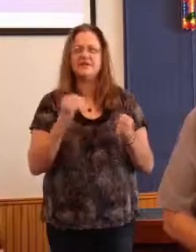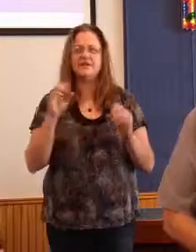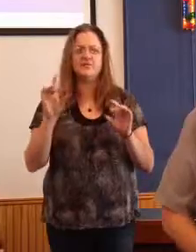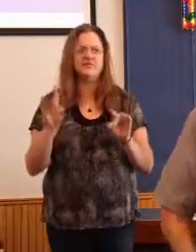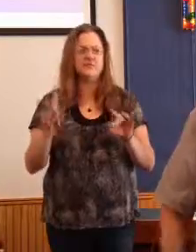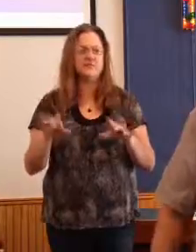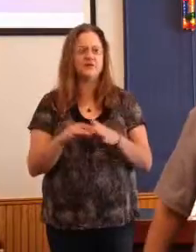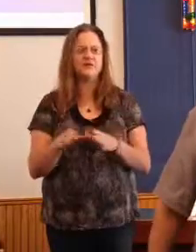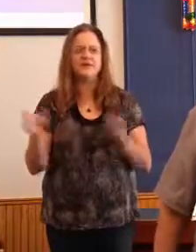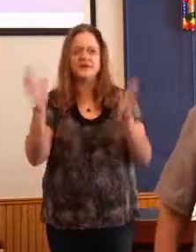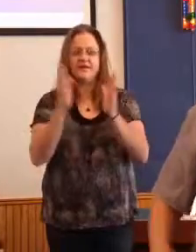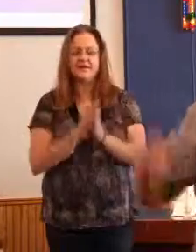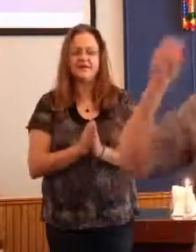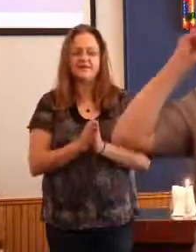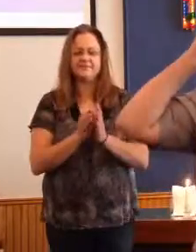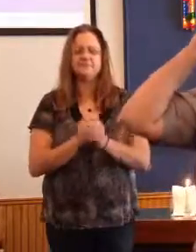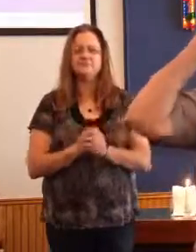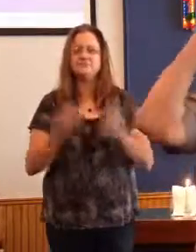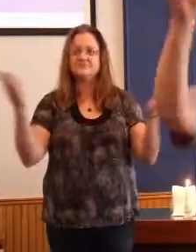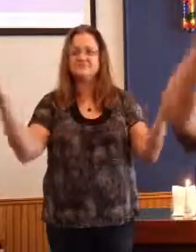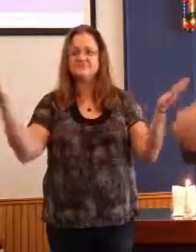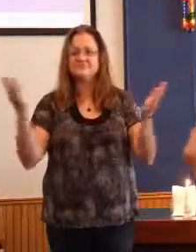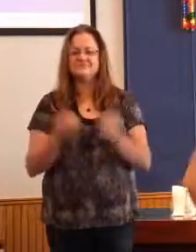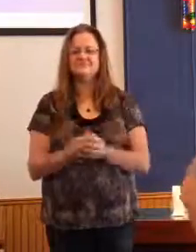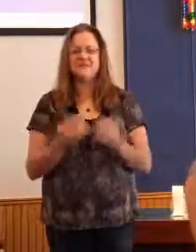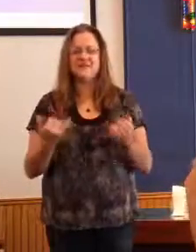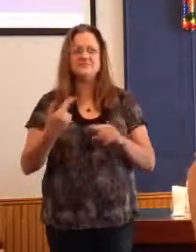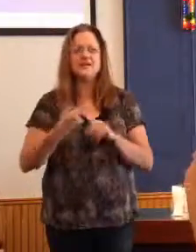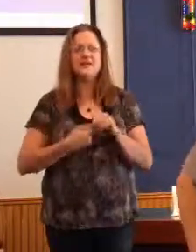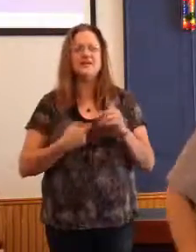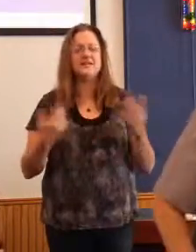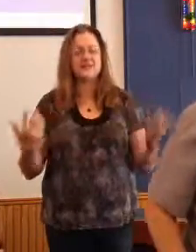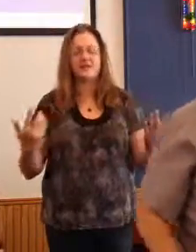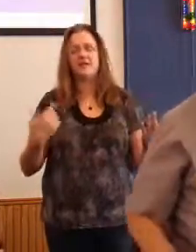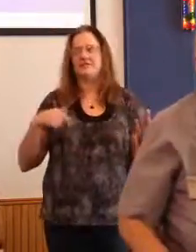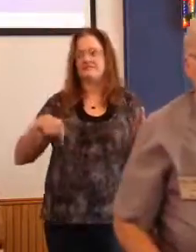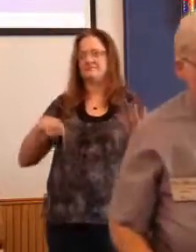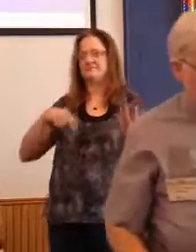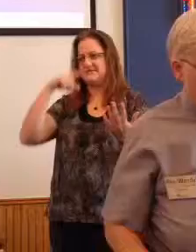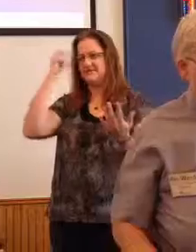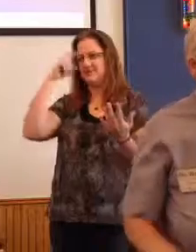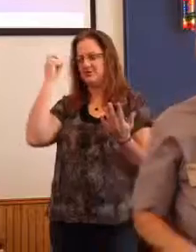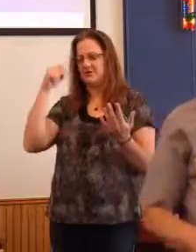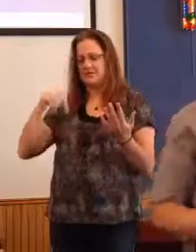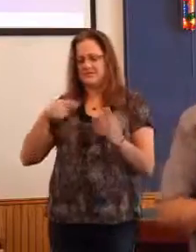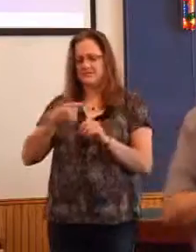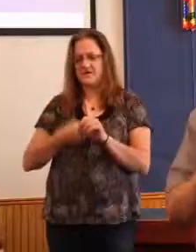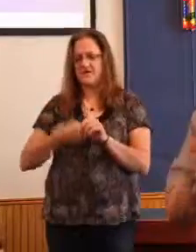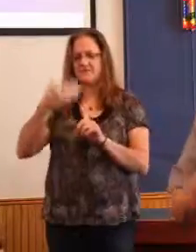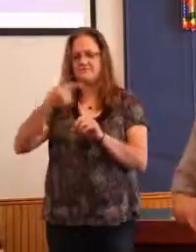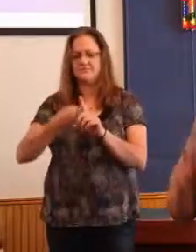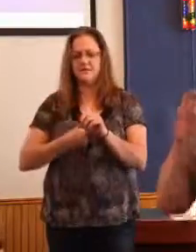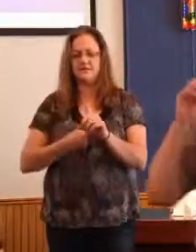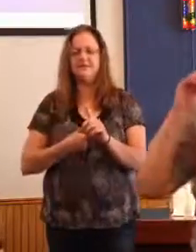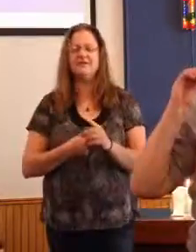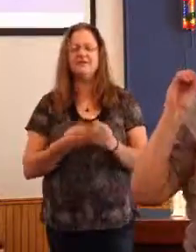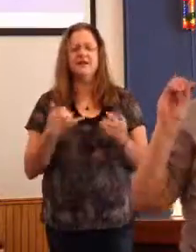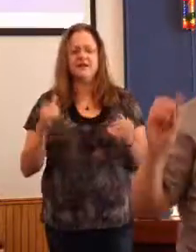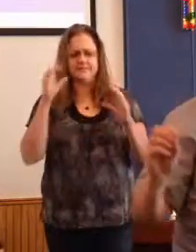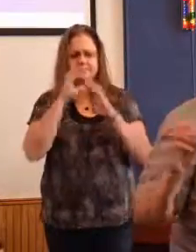Amen. So, this month, actually this summer, this month and next month, we're exploring some of the lesser